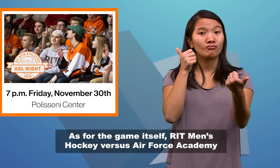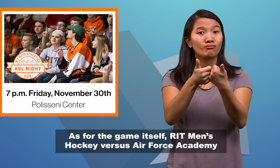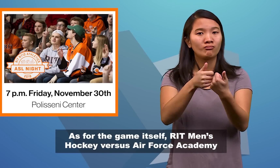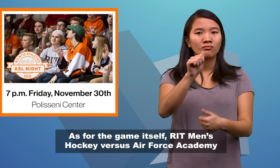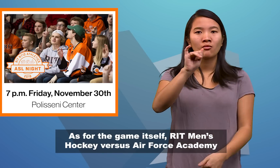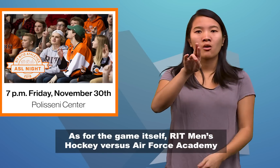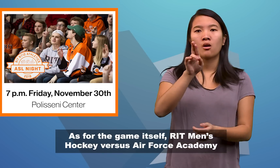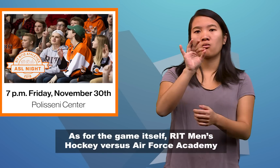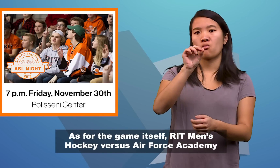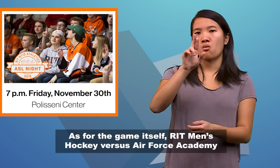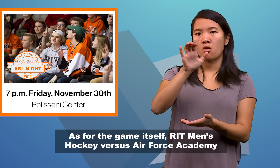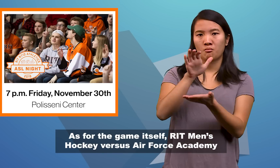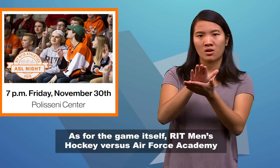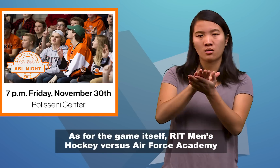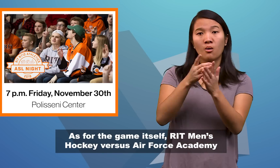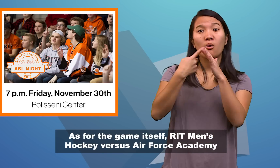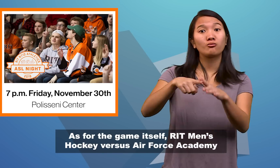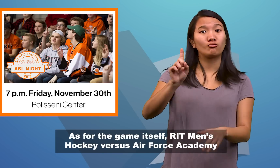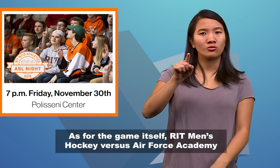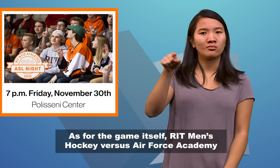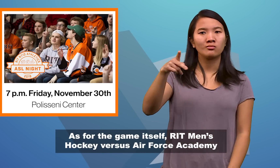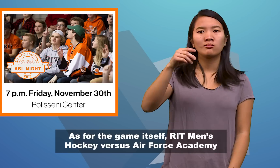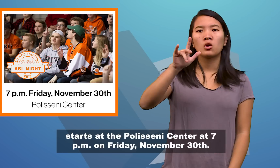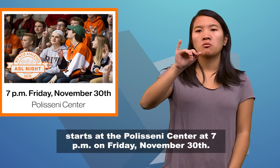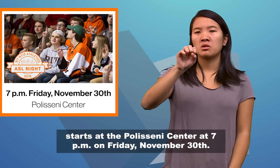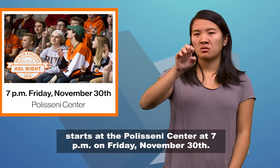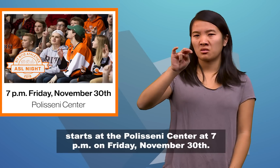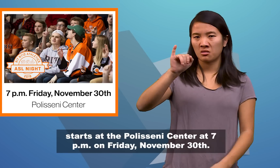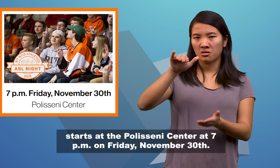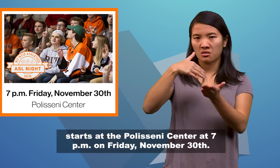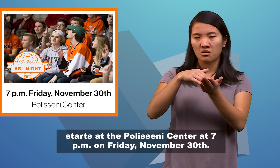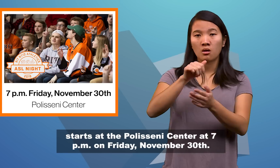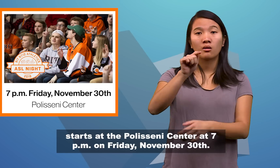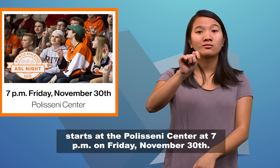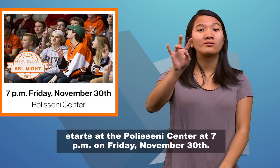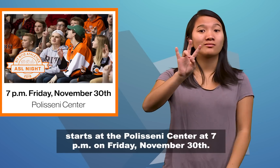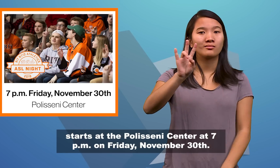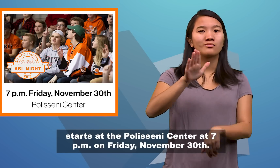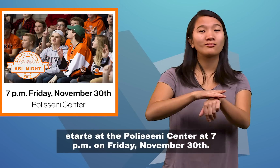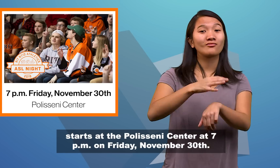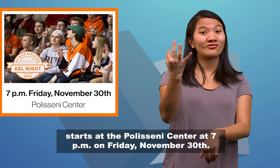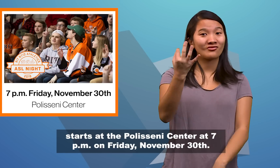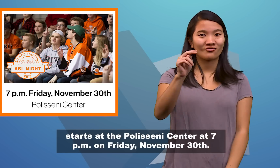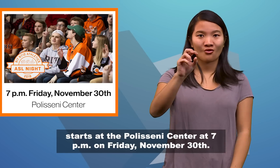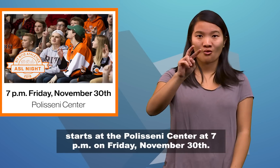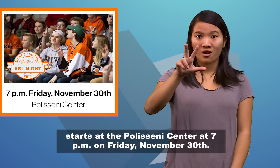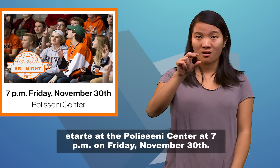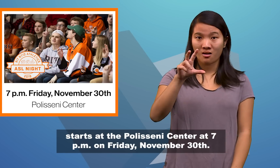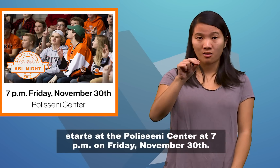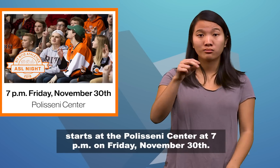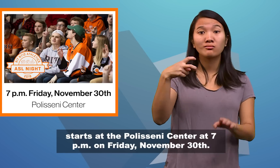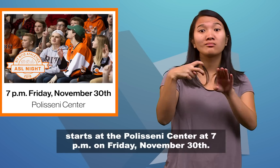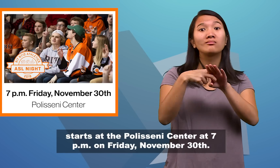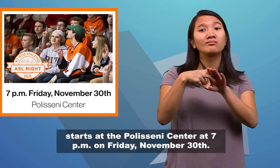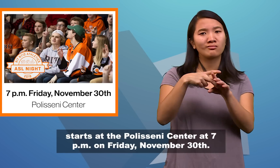RIT Men's Hockey vs. Air Force Academy starts at the Polisseni Center at 7 p.m. on Friday, November 30th.